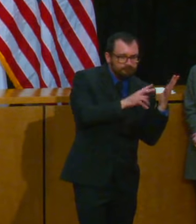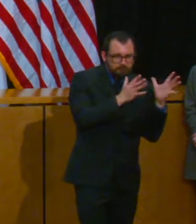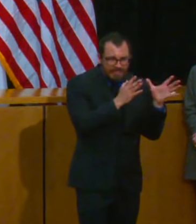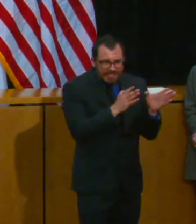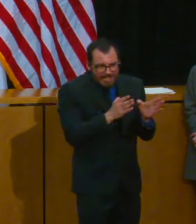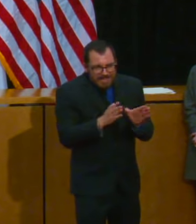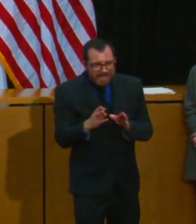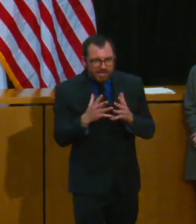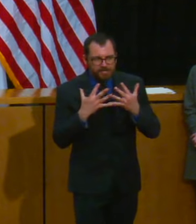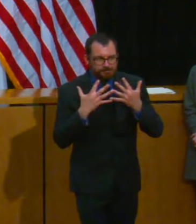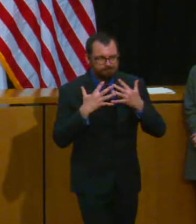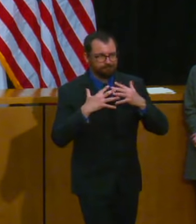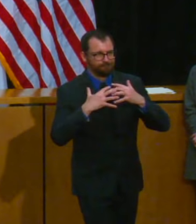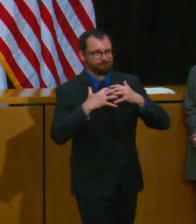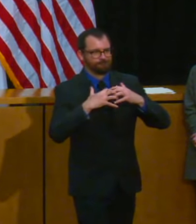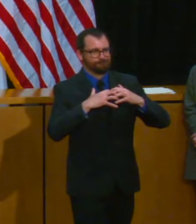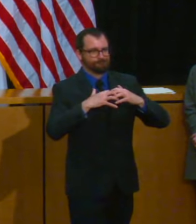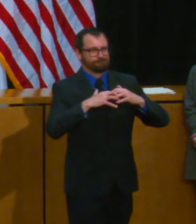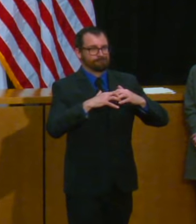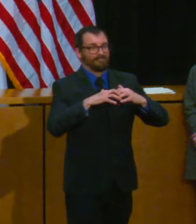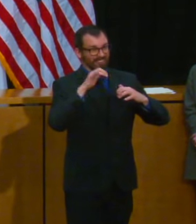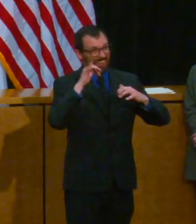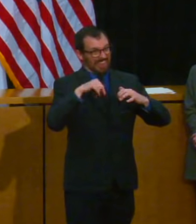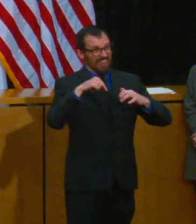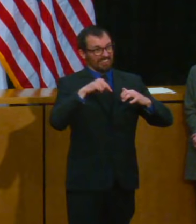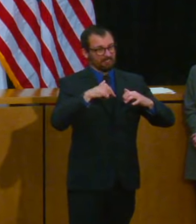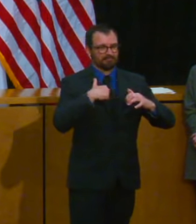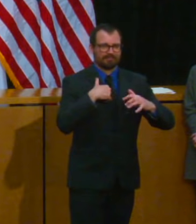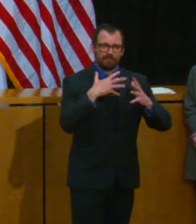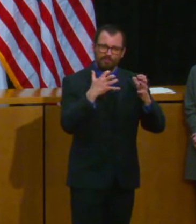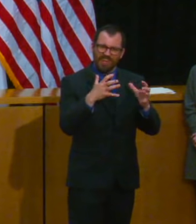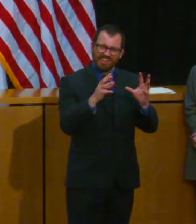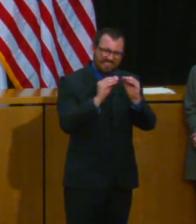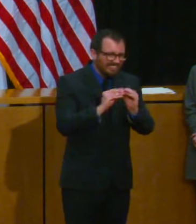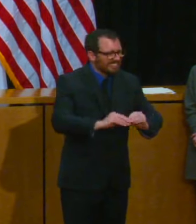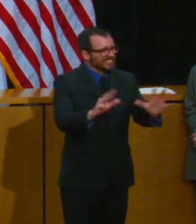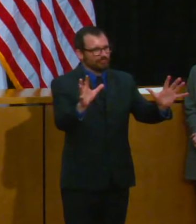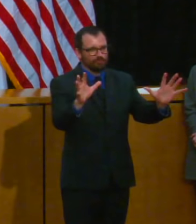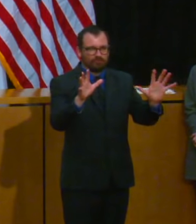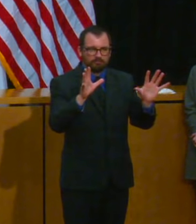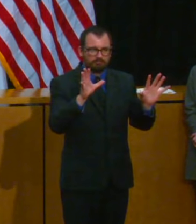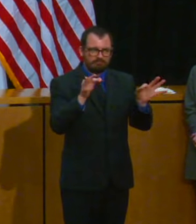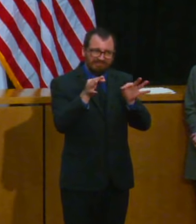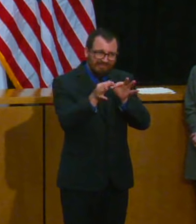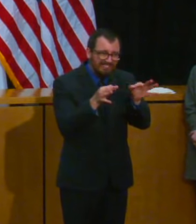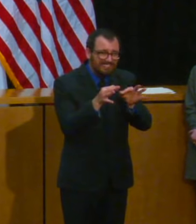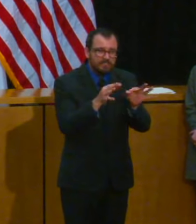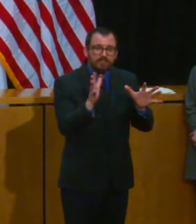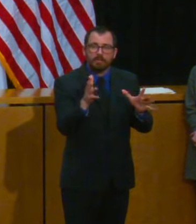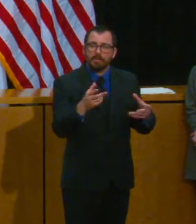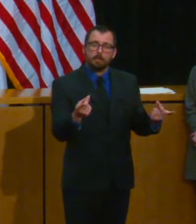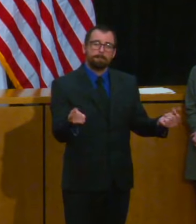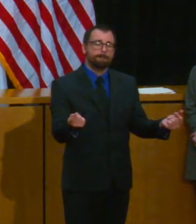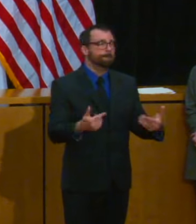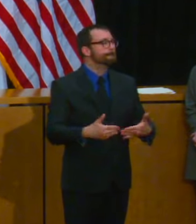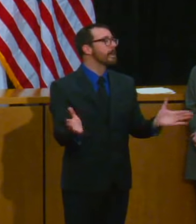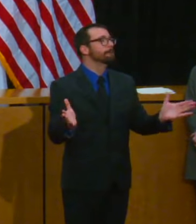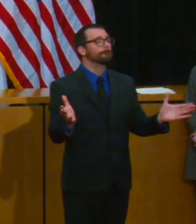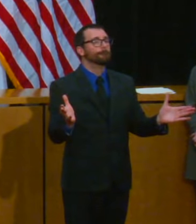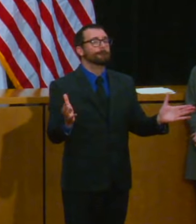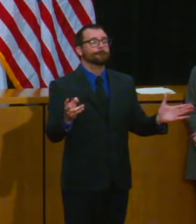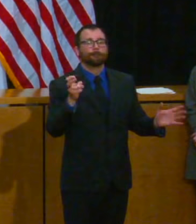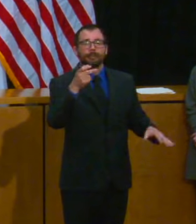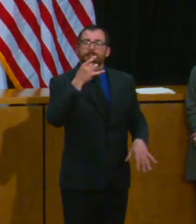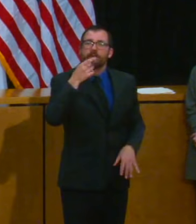who's talked about reopening is talking about doing it on a phased basis and the the way people choose to phase it varies a bit